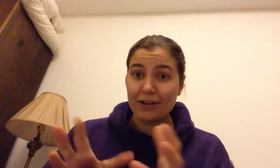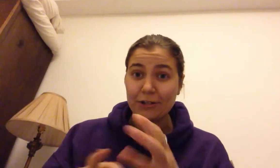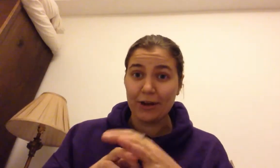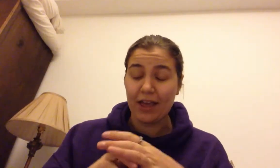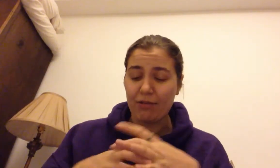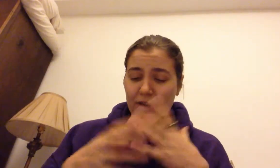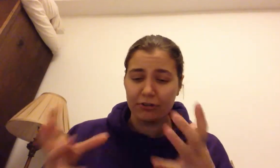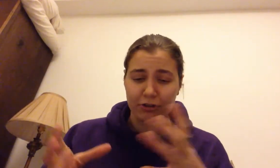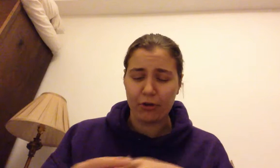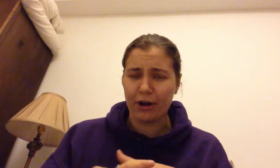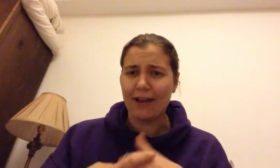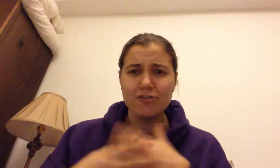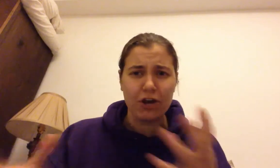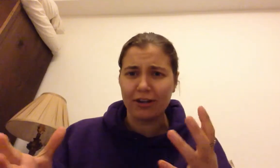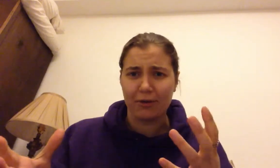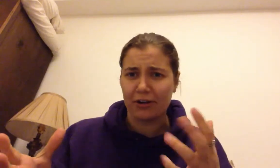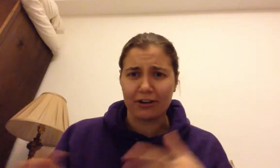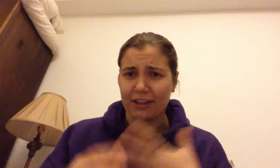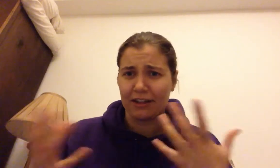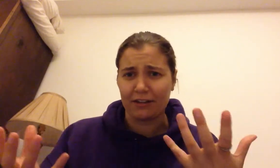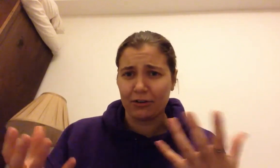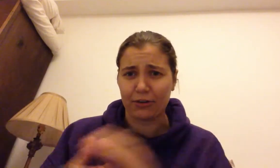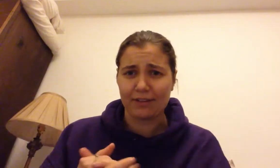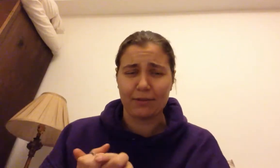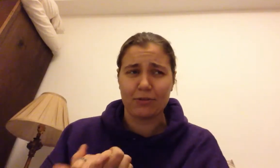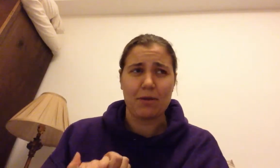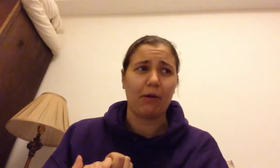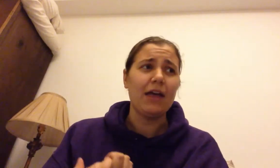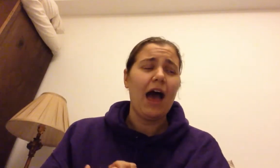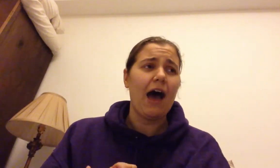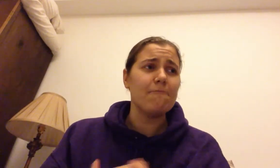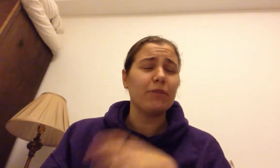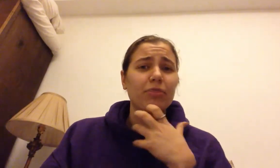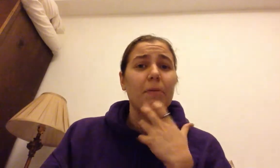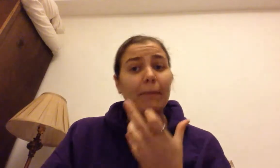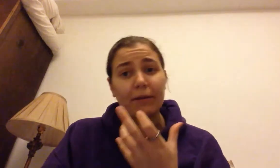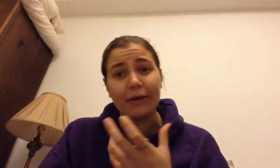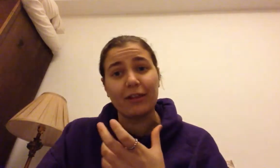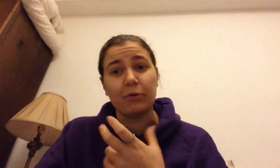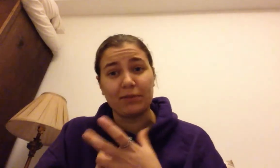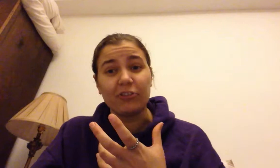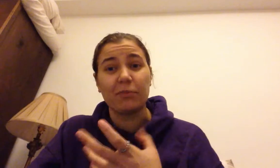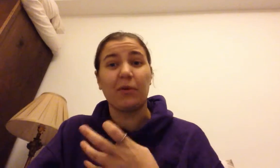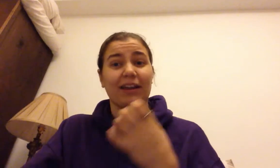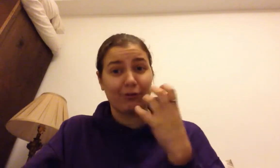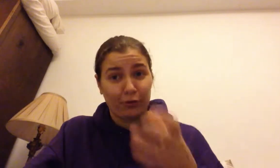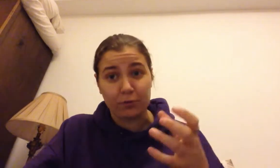initial cohort. I have no idea whether or it'll get in because they're only accepting three people. Um, but public policy would potentially be a way to kind of force me to be